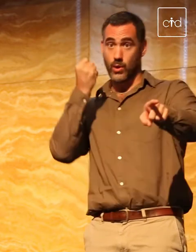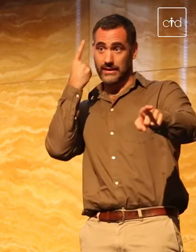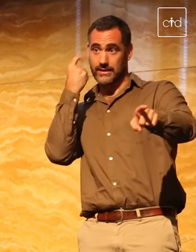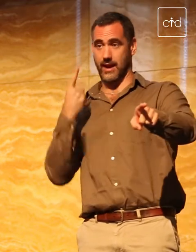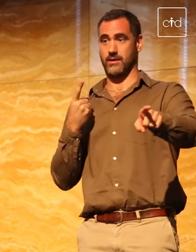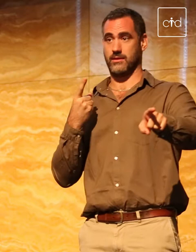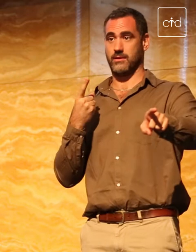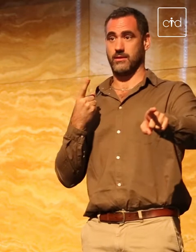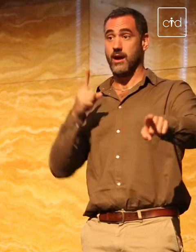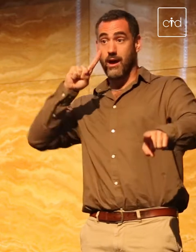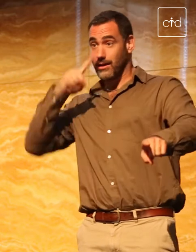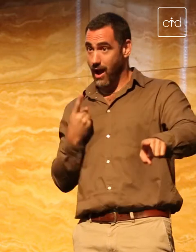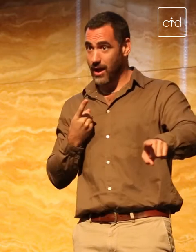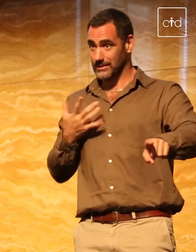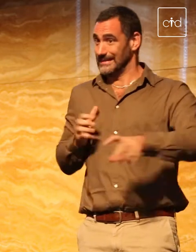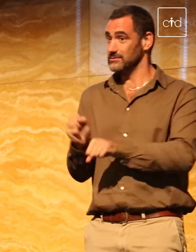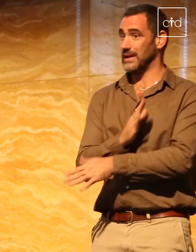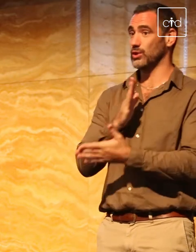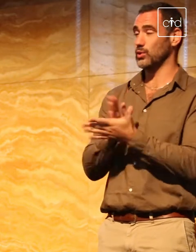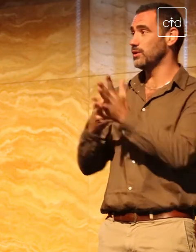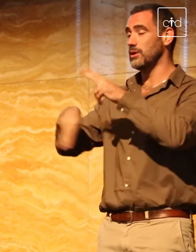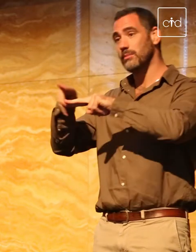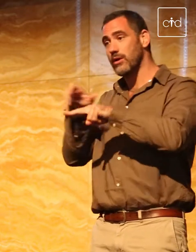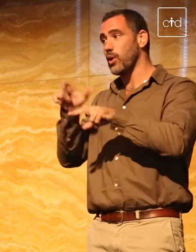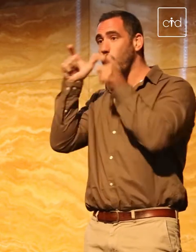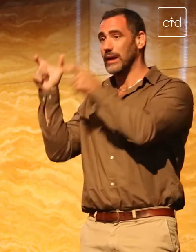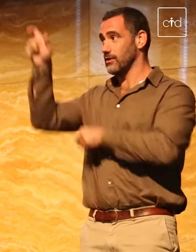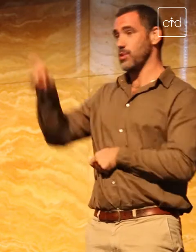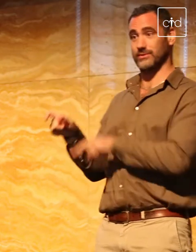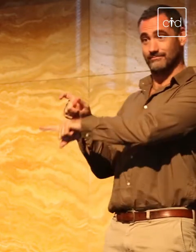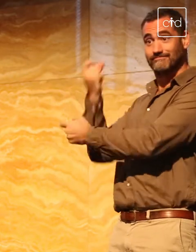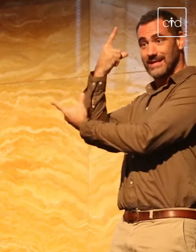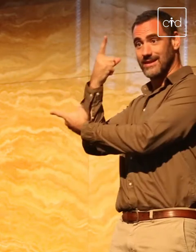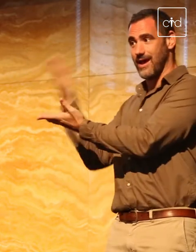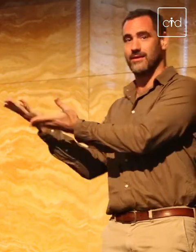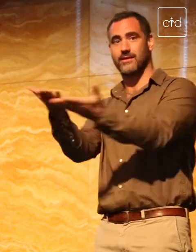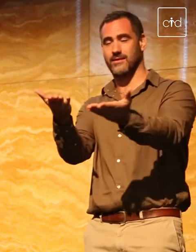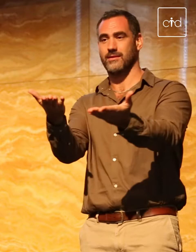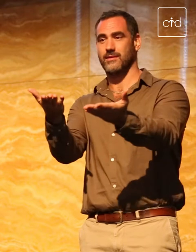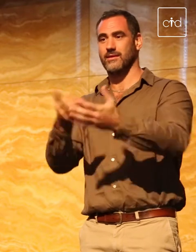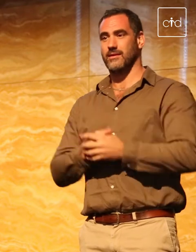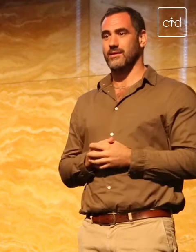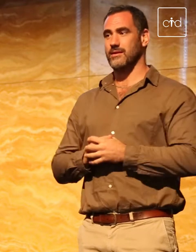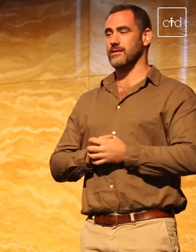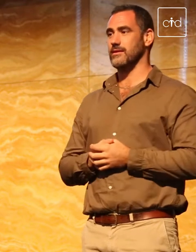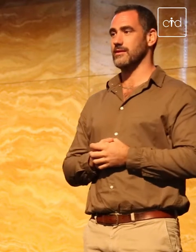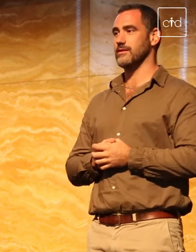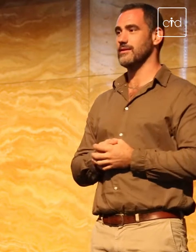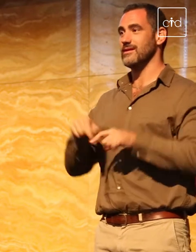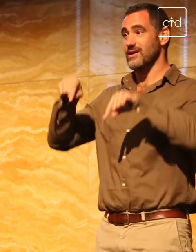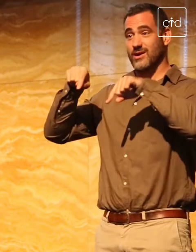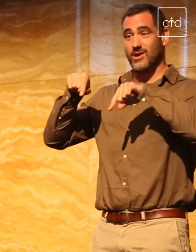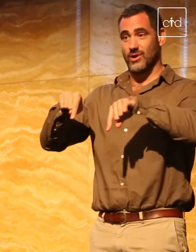not capable of doing that, that a carer is being listened to. Your forum, your round table, I think is a great